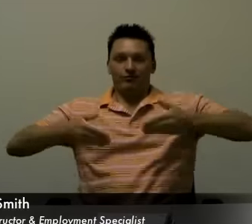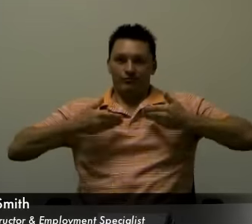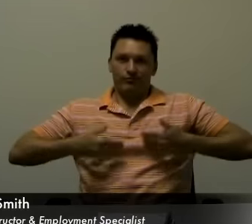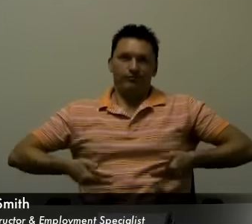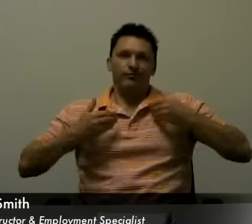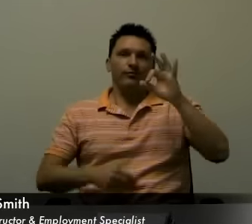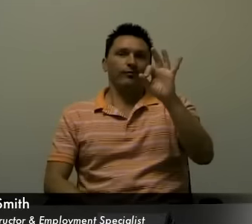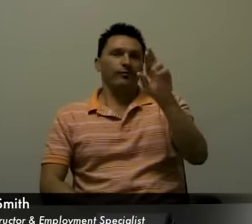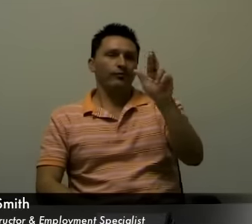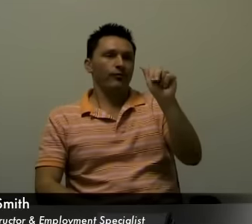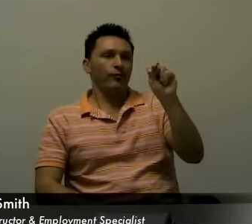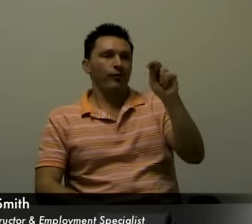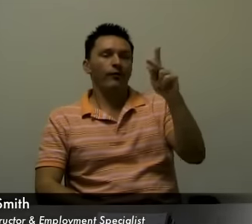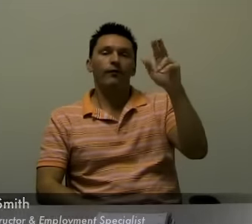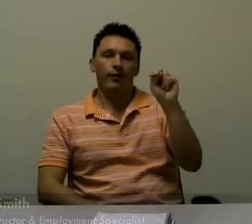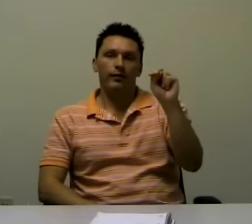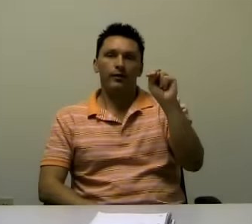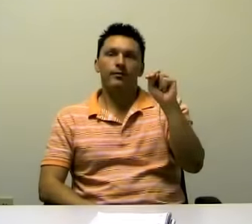Hello. I'm Franklin.